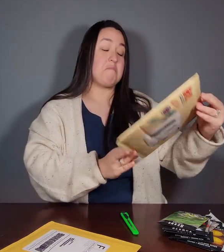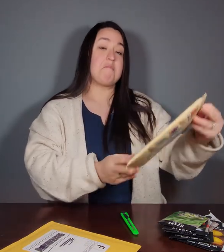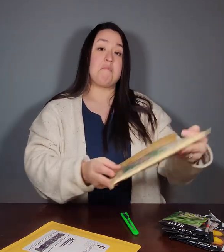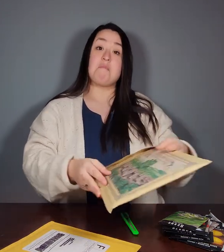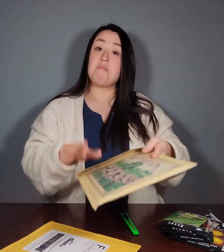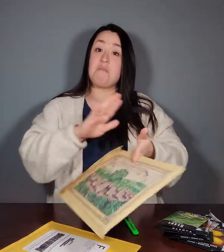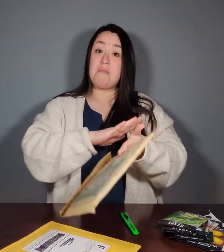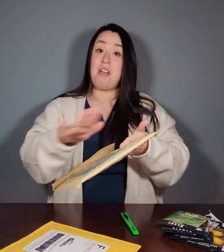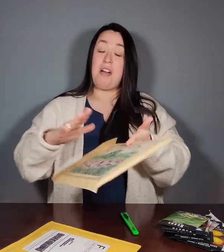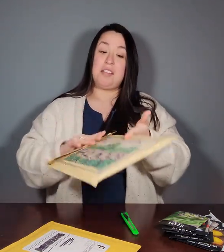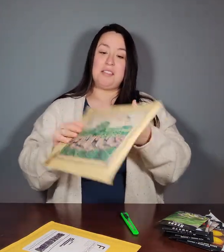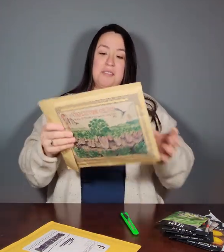It's pretty nice.